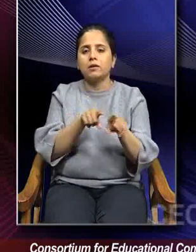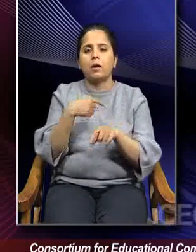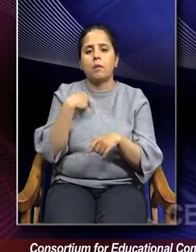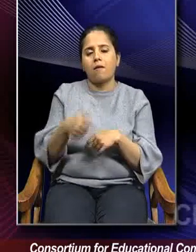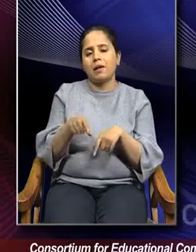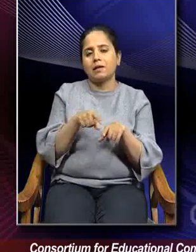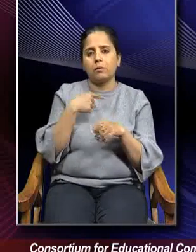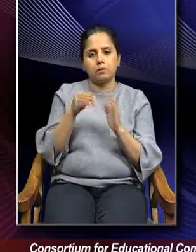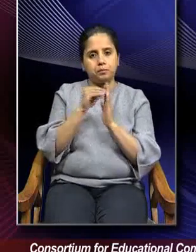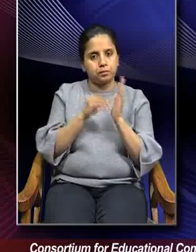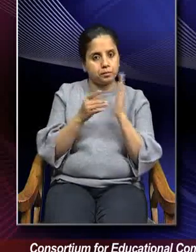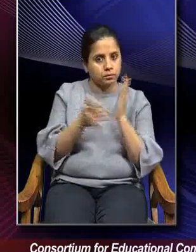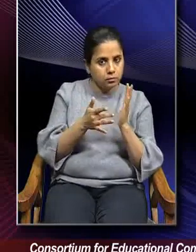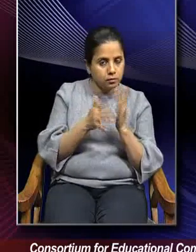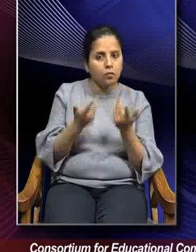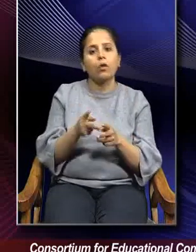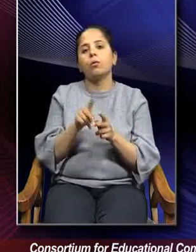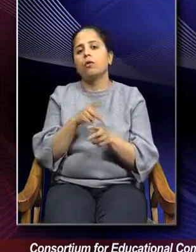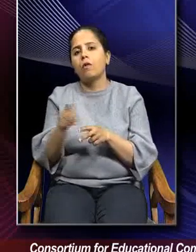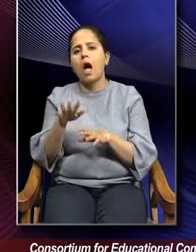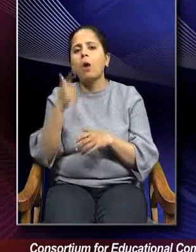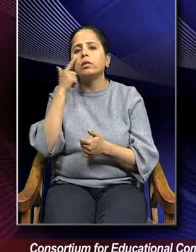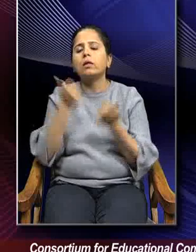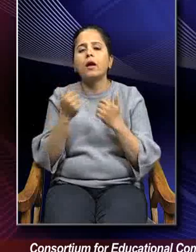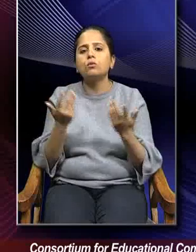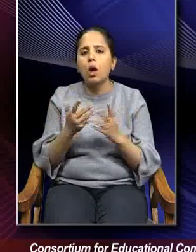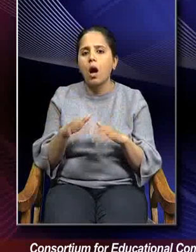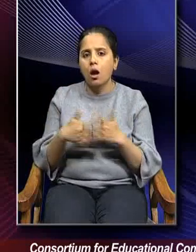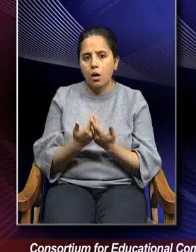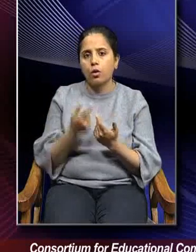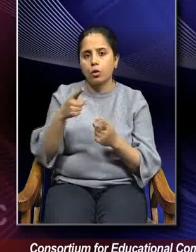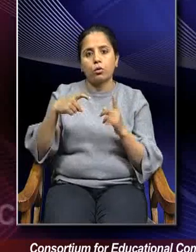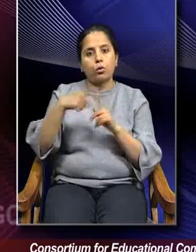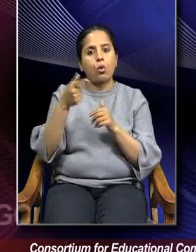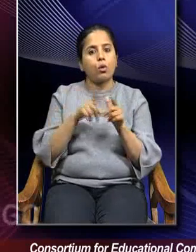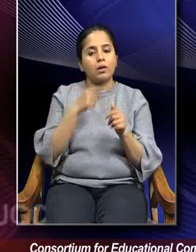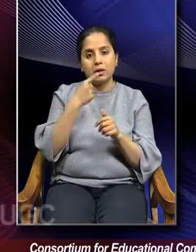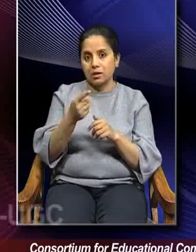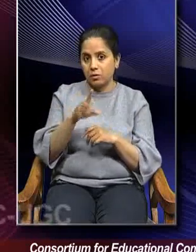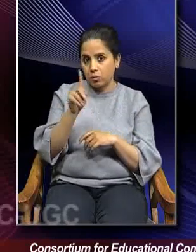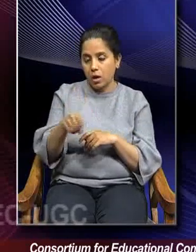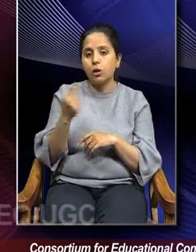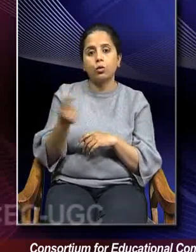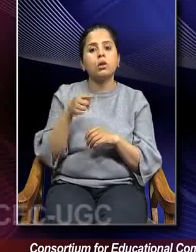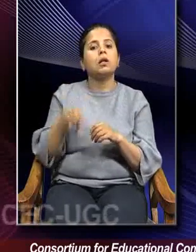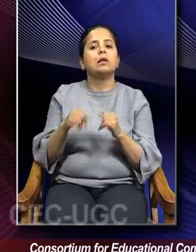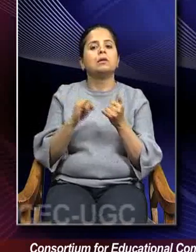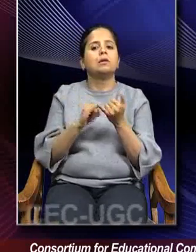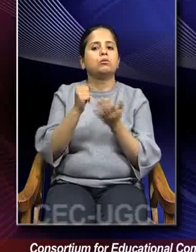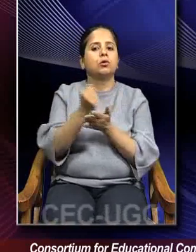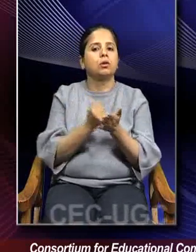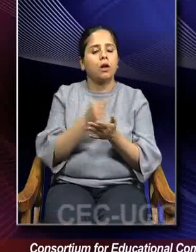example of technical or professional competence, how to test it? So, Kotelia says that you have to use the subject expert for it.